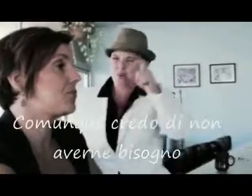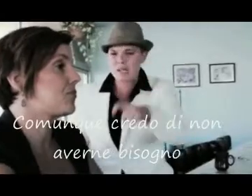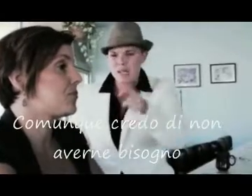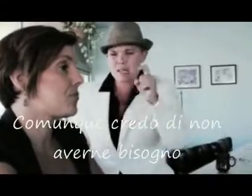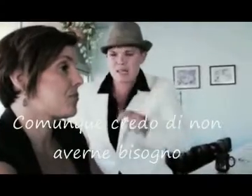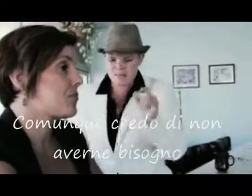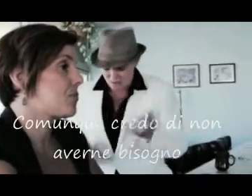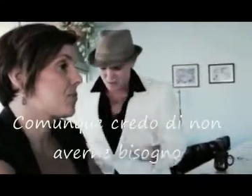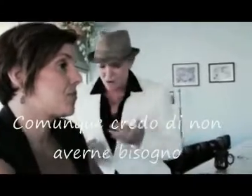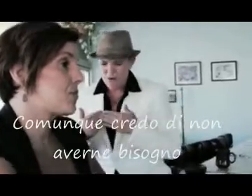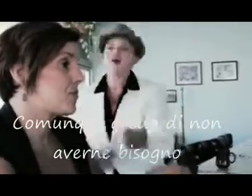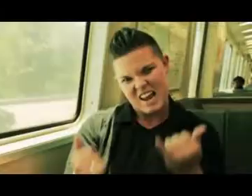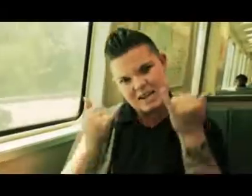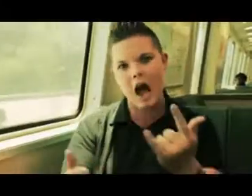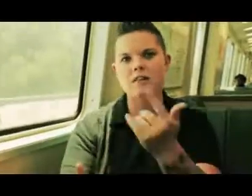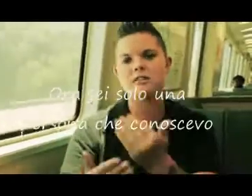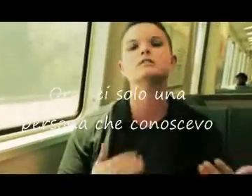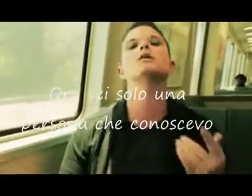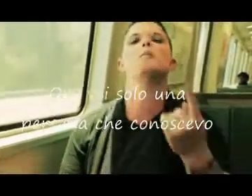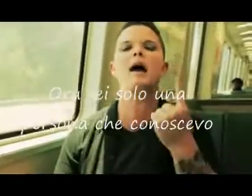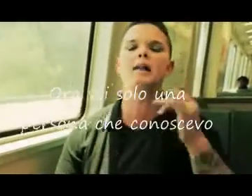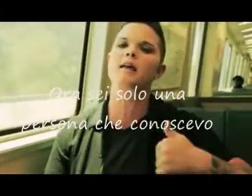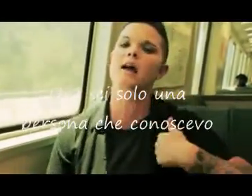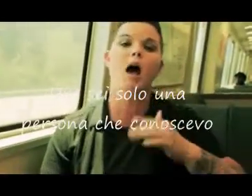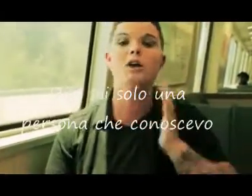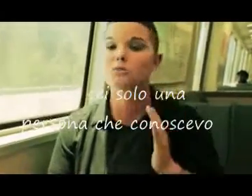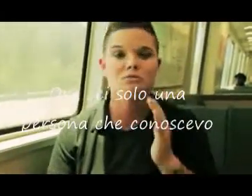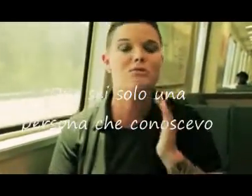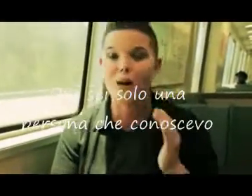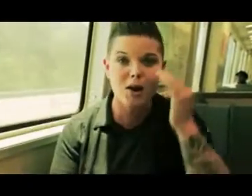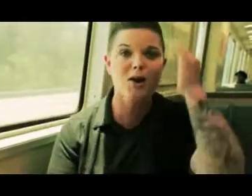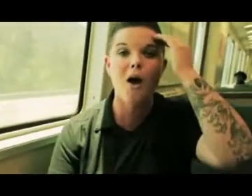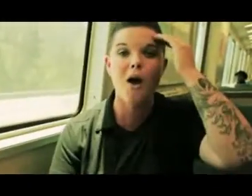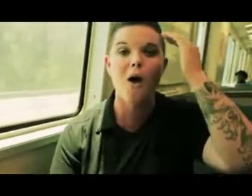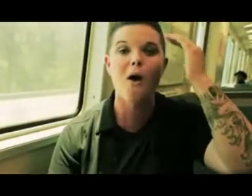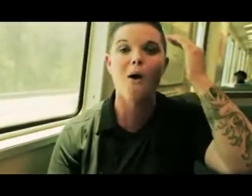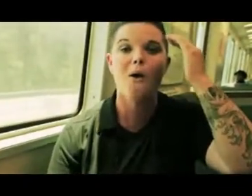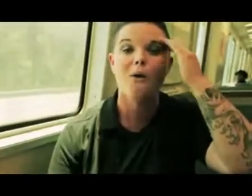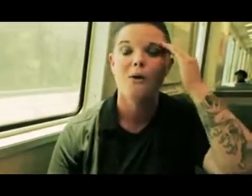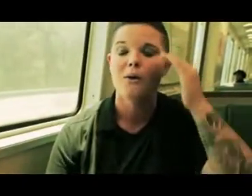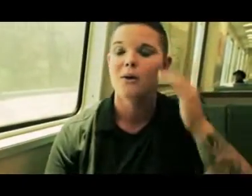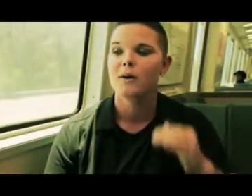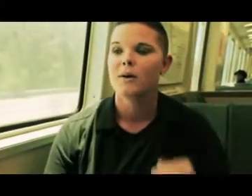said I don't need that though Now you're just somebody that I used to know Now